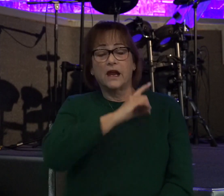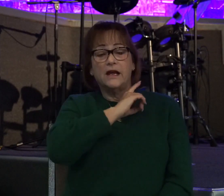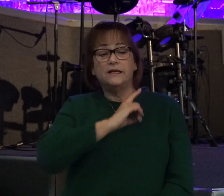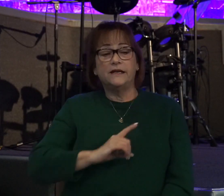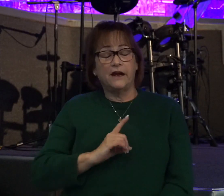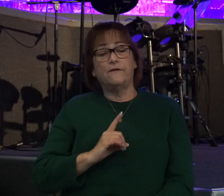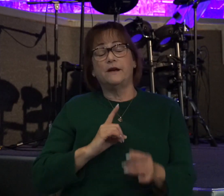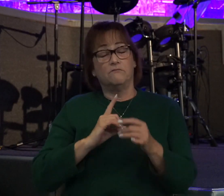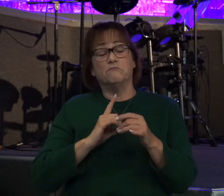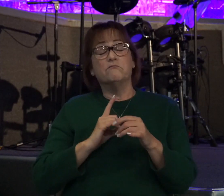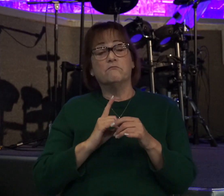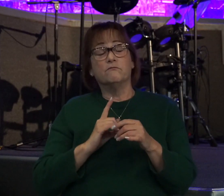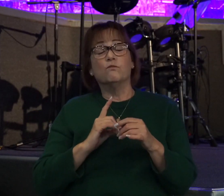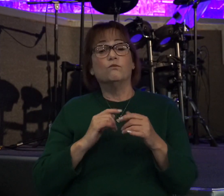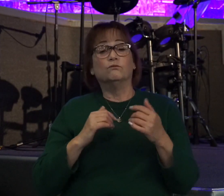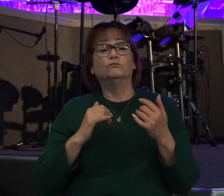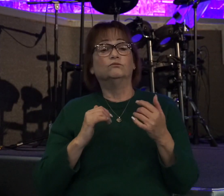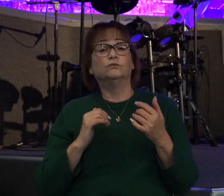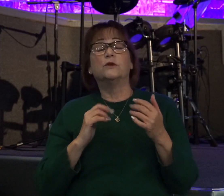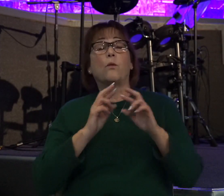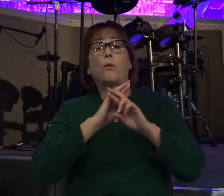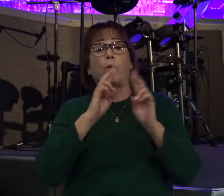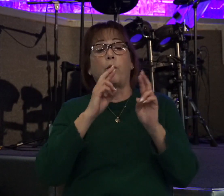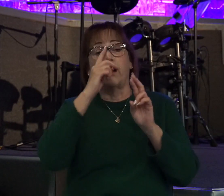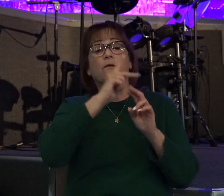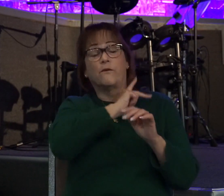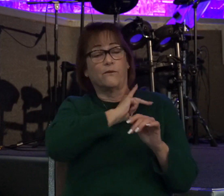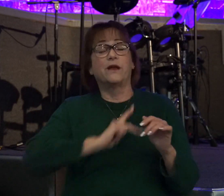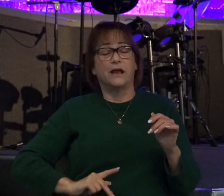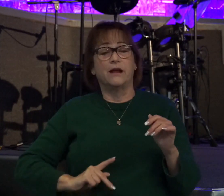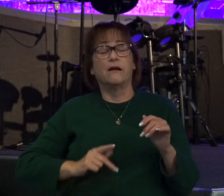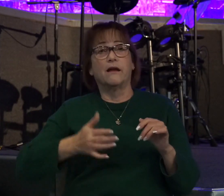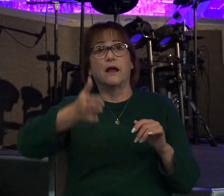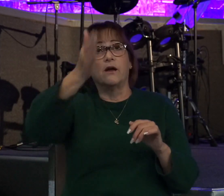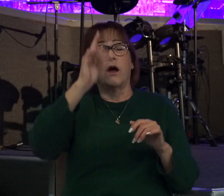as the king of all Israel, just like God had promised him so many years ago.